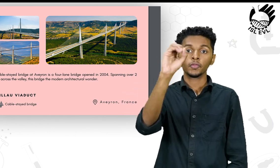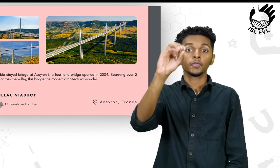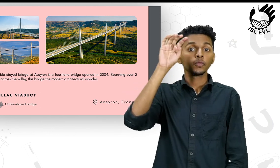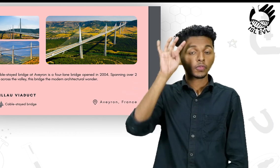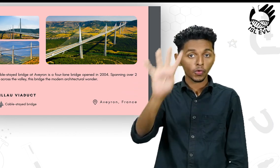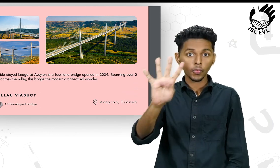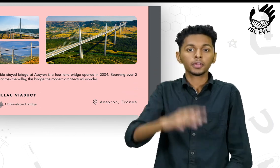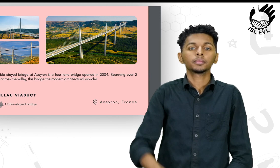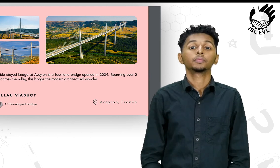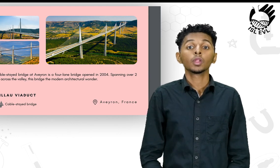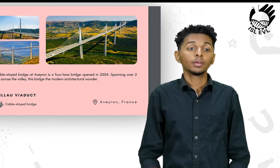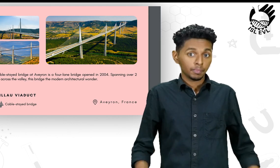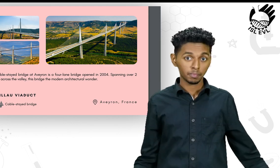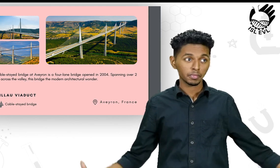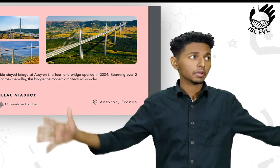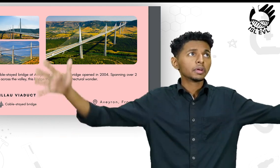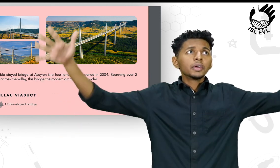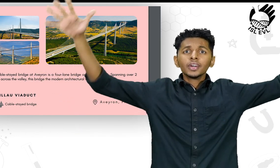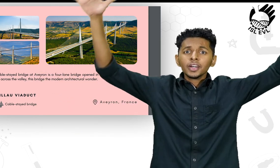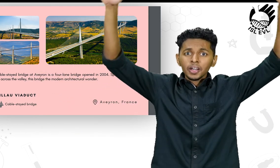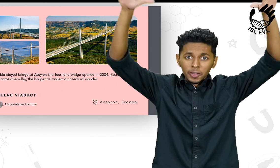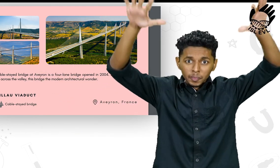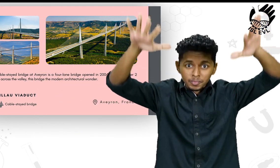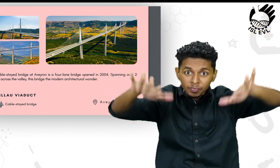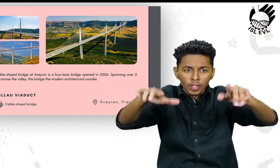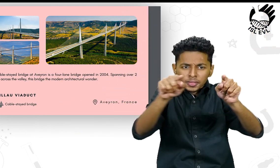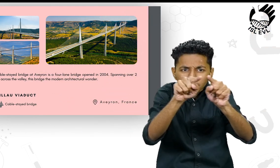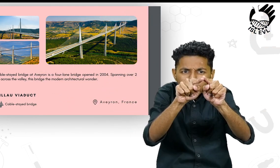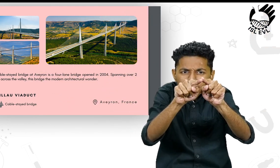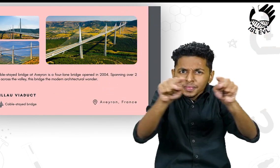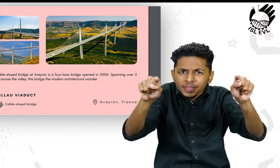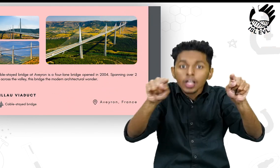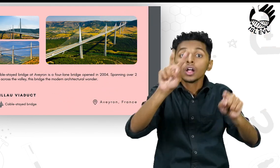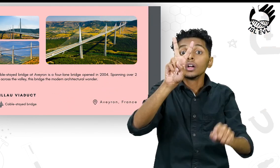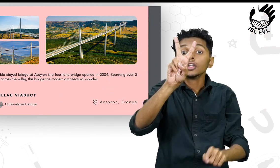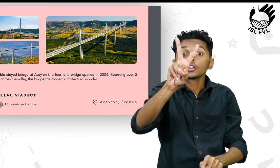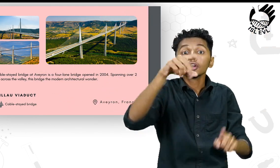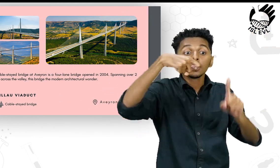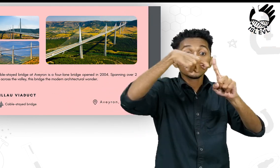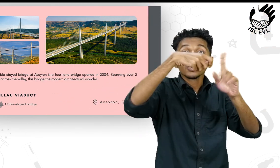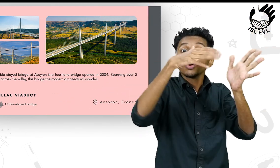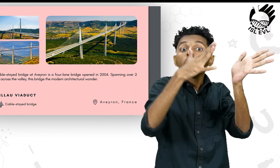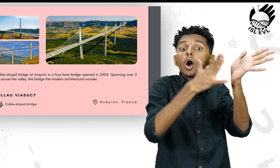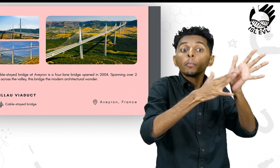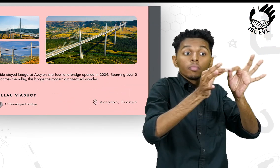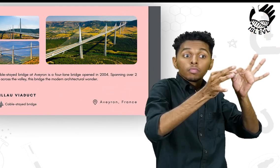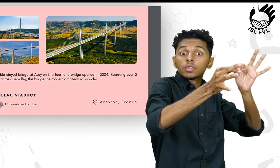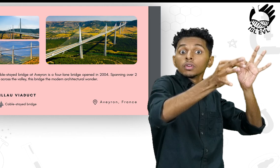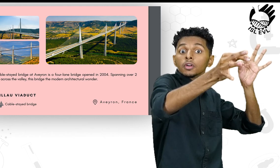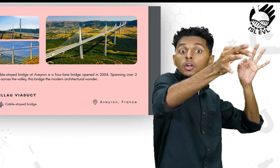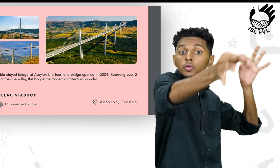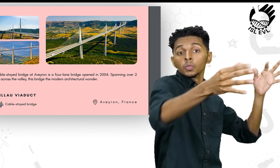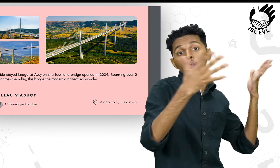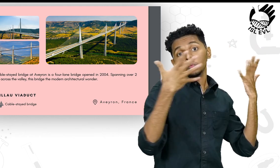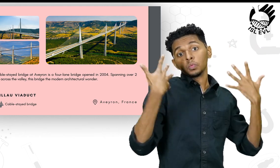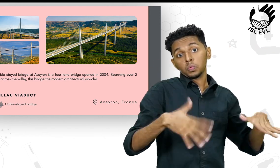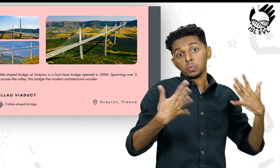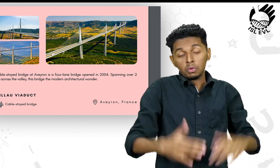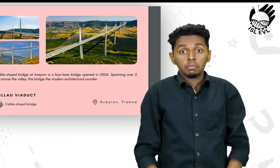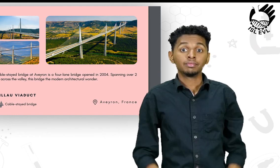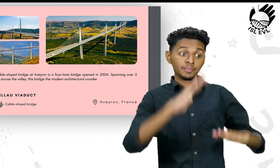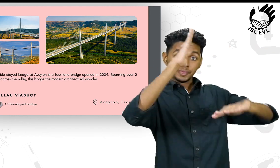Spanning over 2 km across the valley, this bridge is a modern